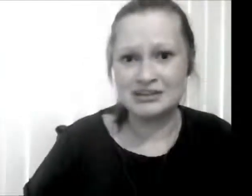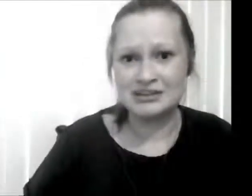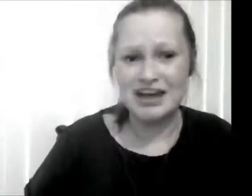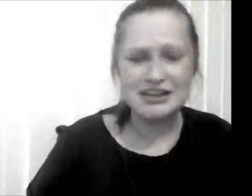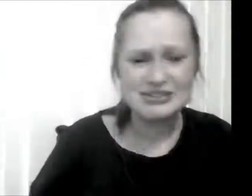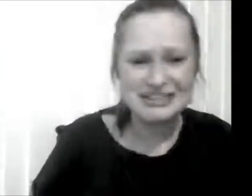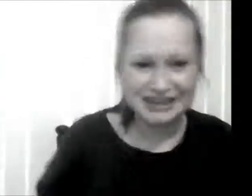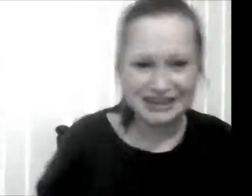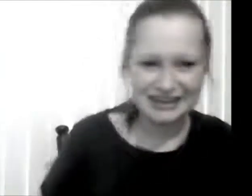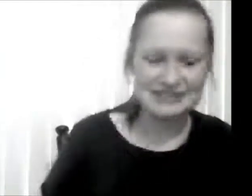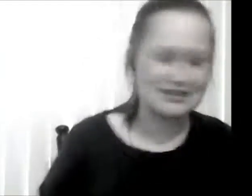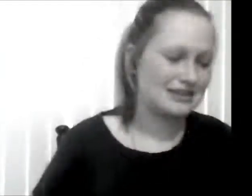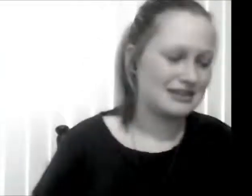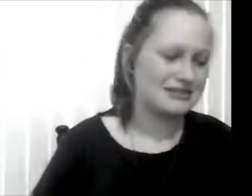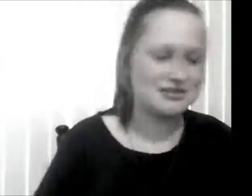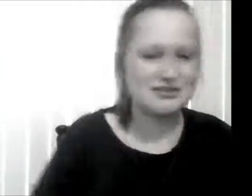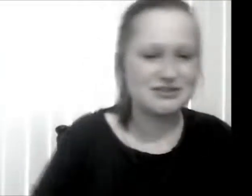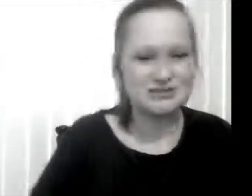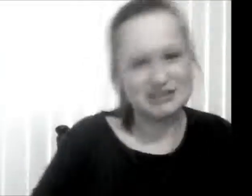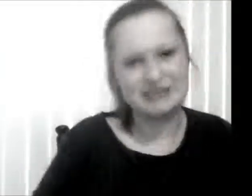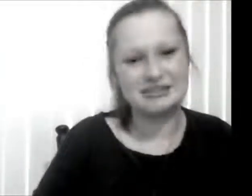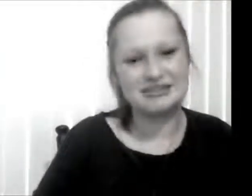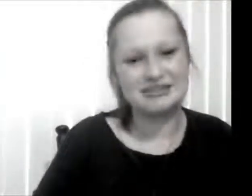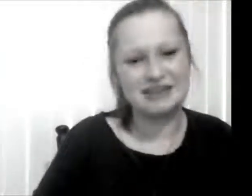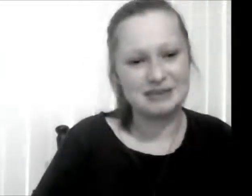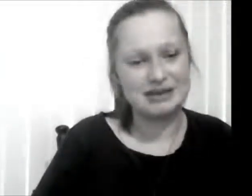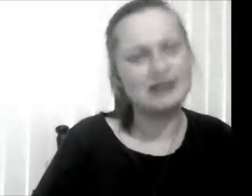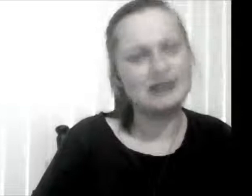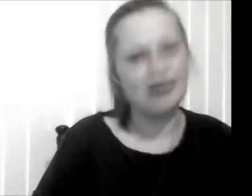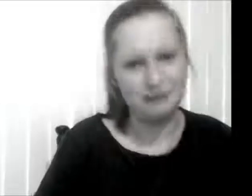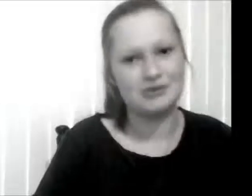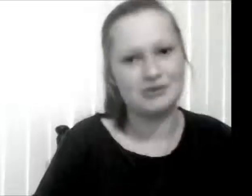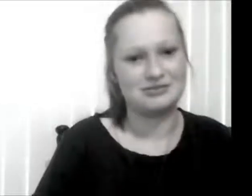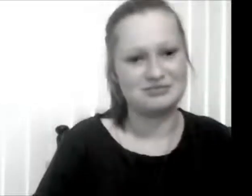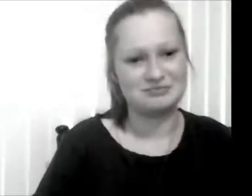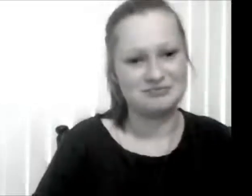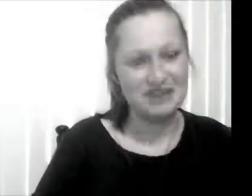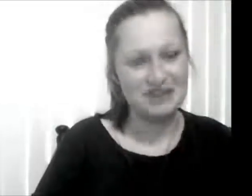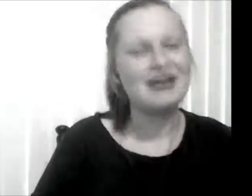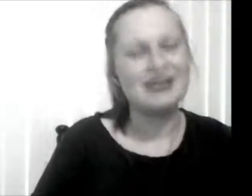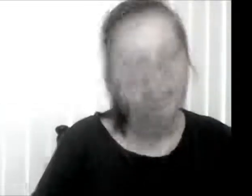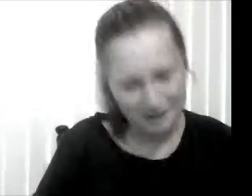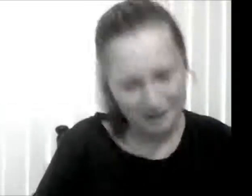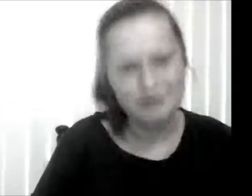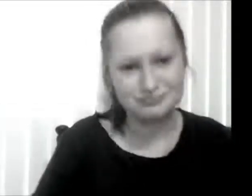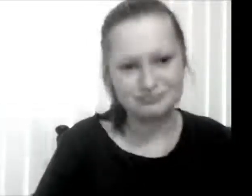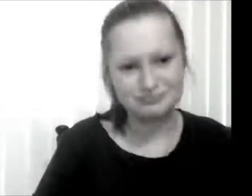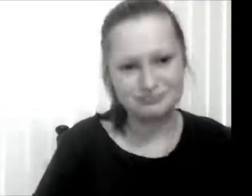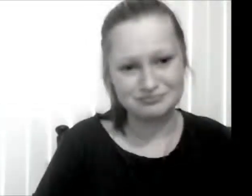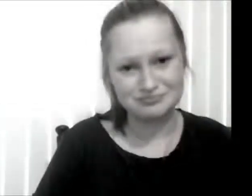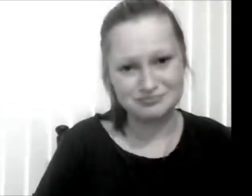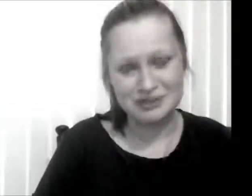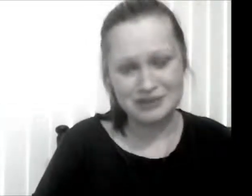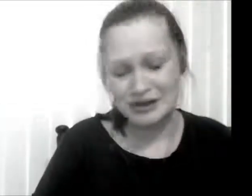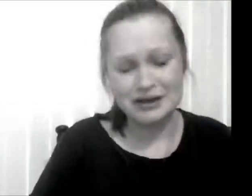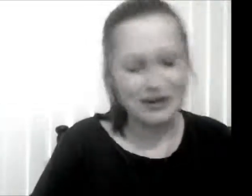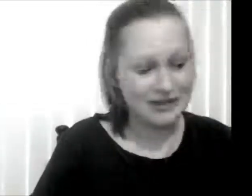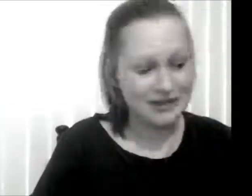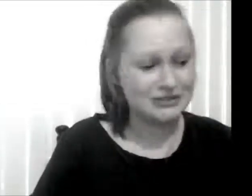And they've got stairs and it's just ridiculous. I mean come on. Come on. Okay so